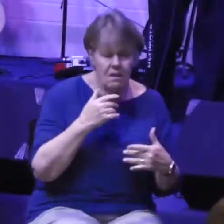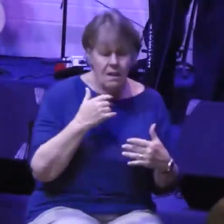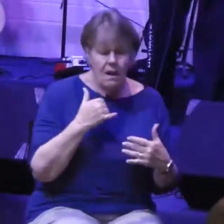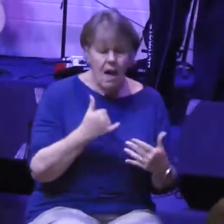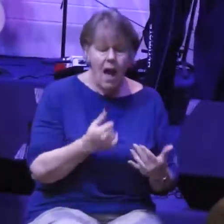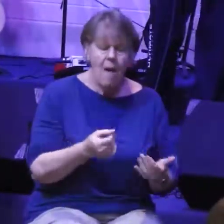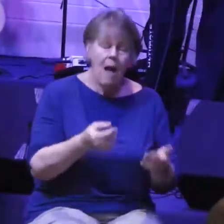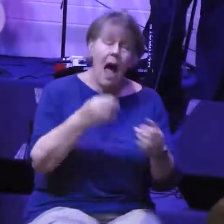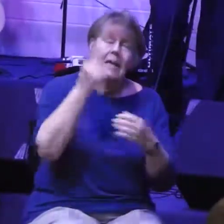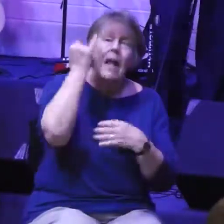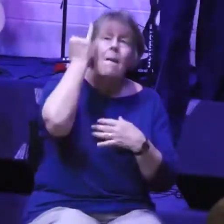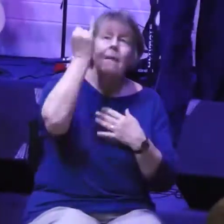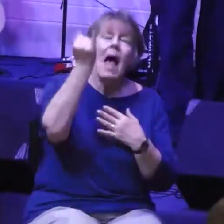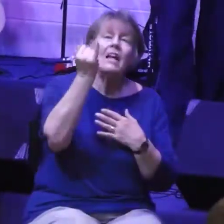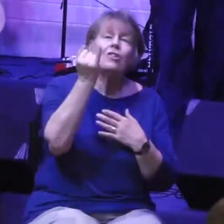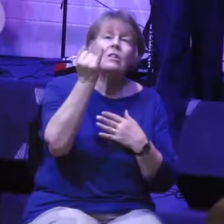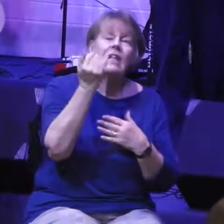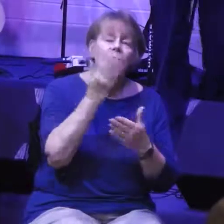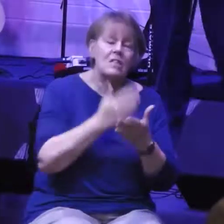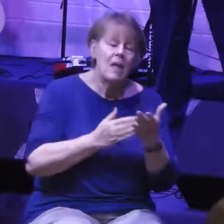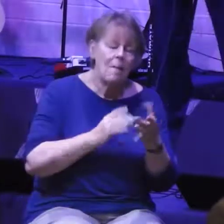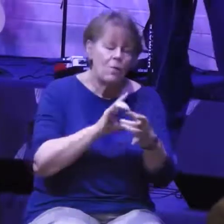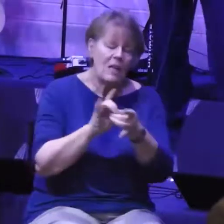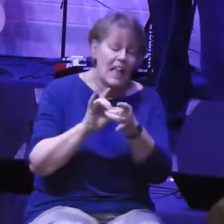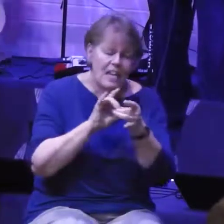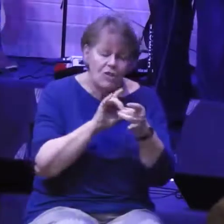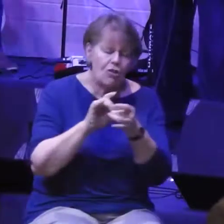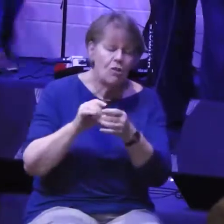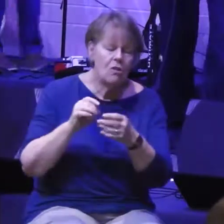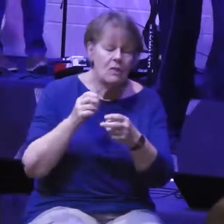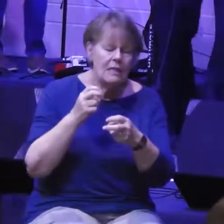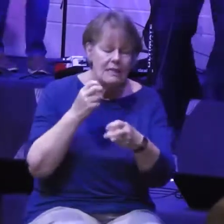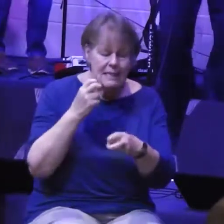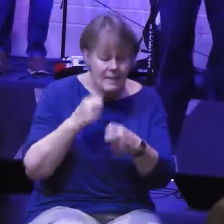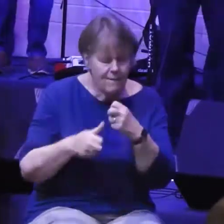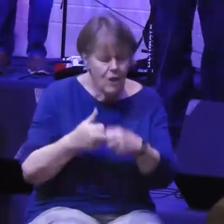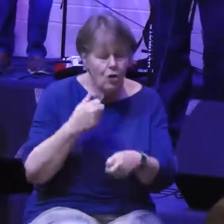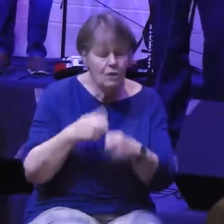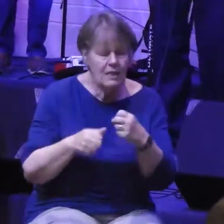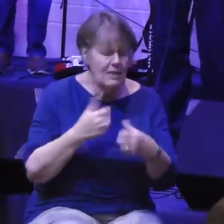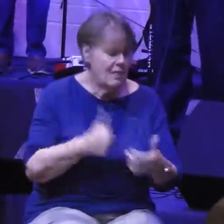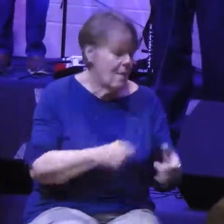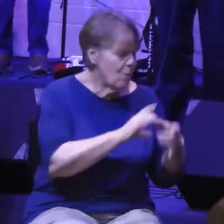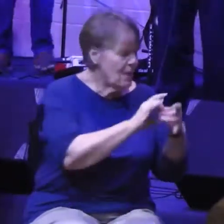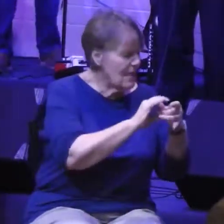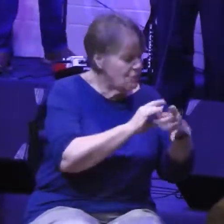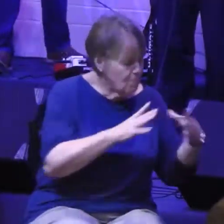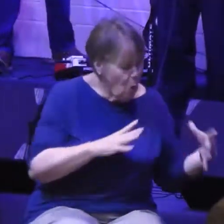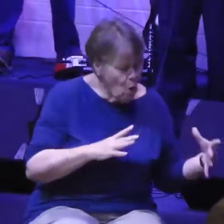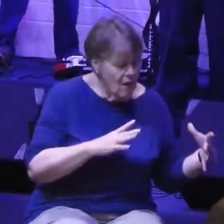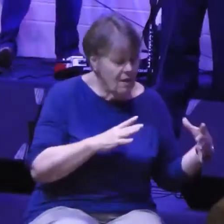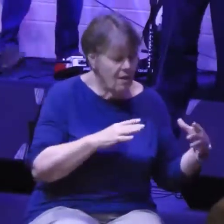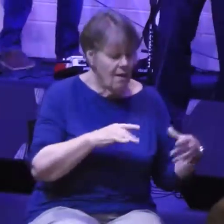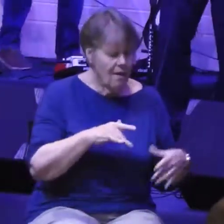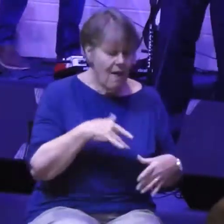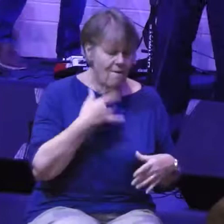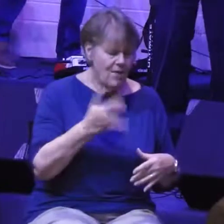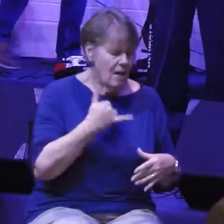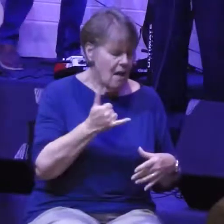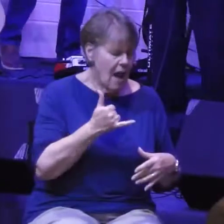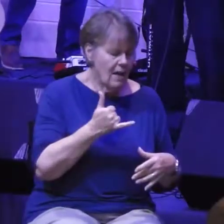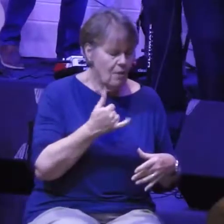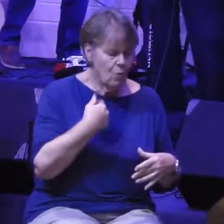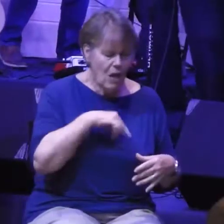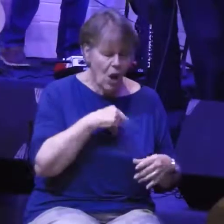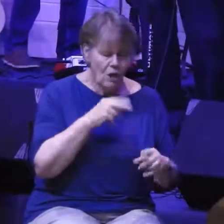I can imagine that there might be some relational difficulties, some tension, some broken relationships that feel like they're distracting us or